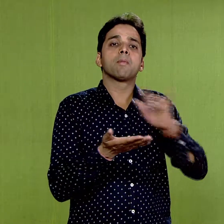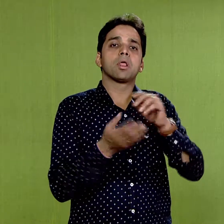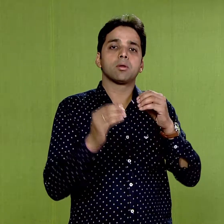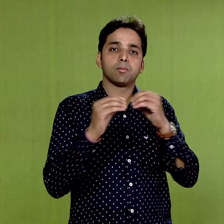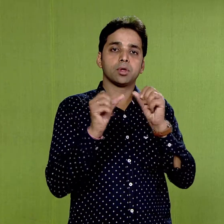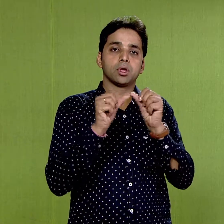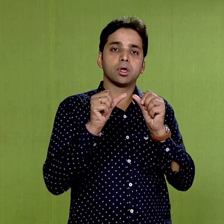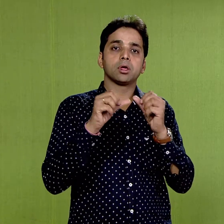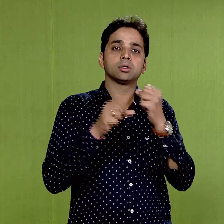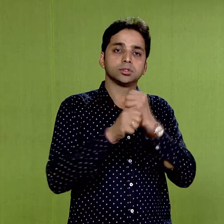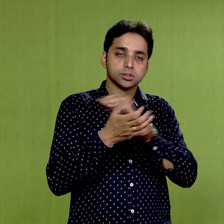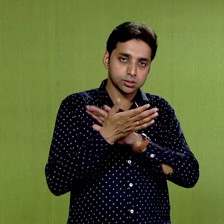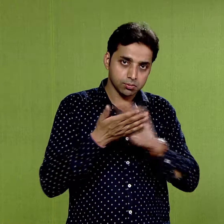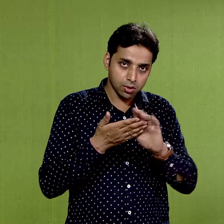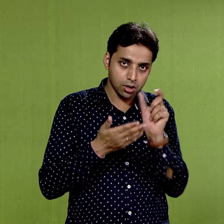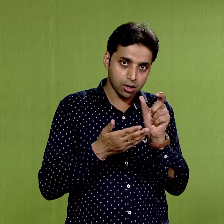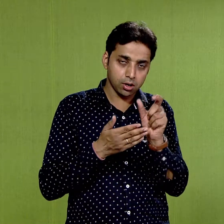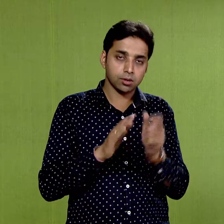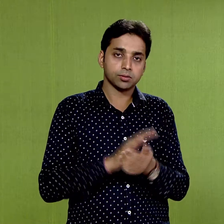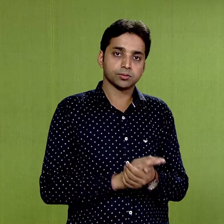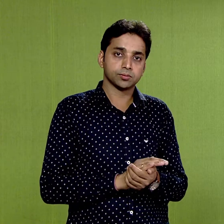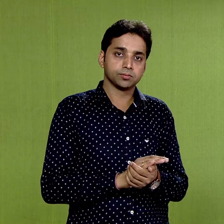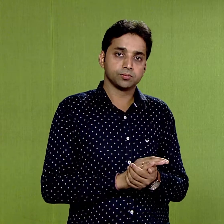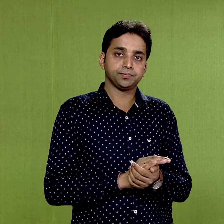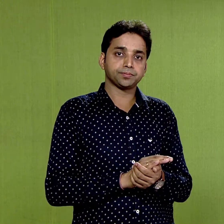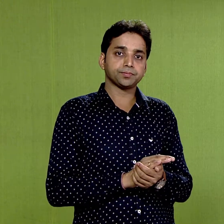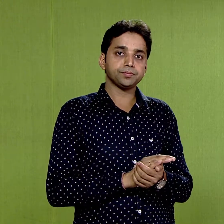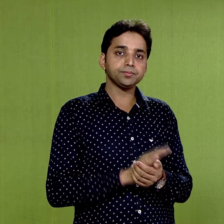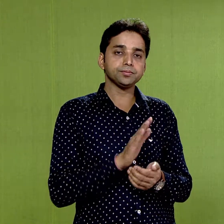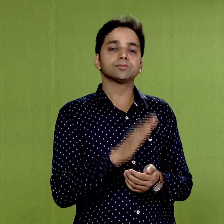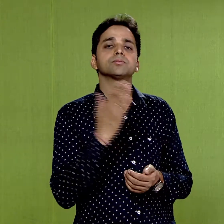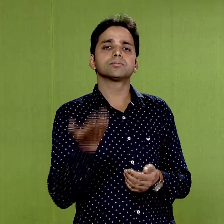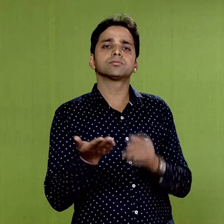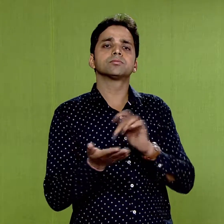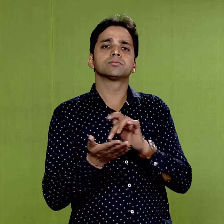another place Ajanta,